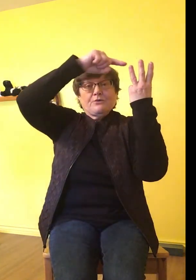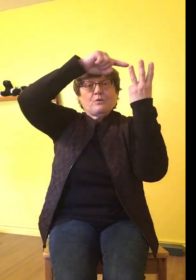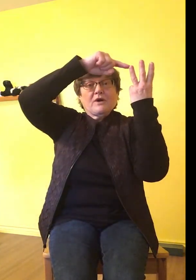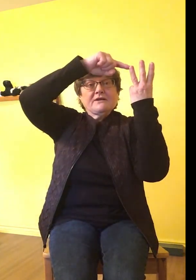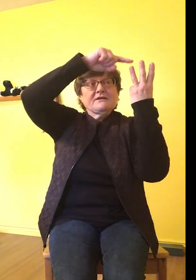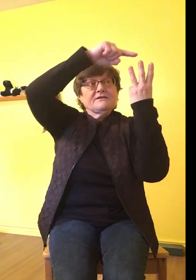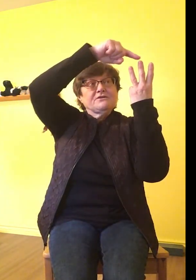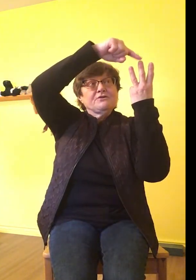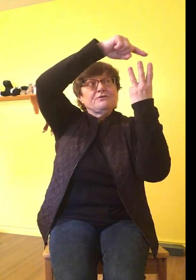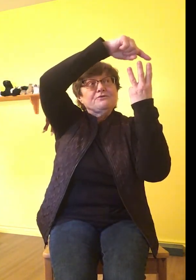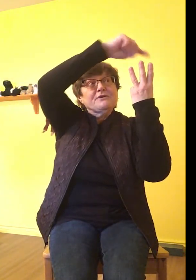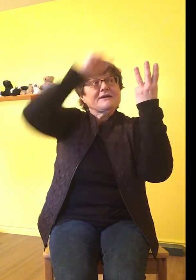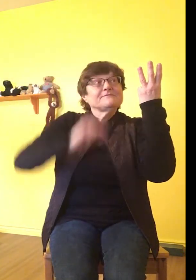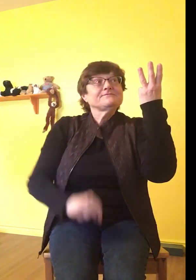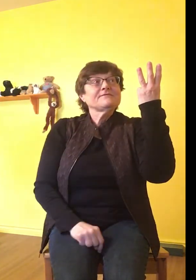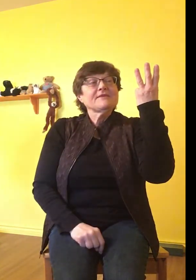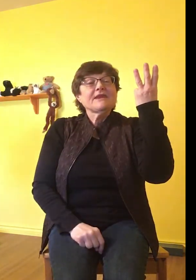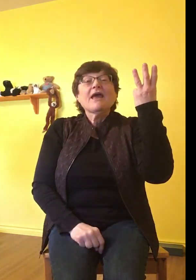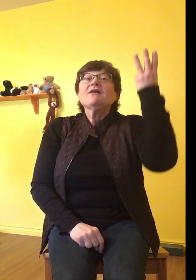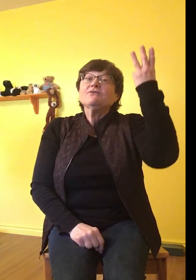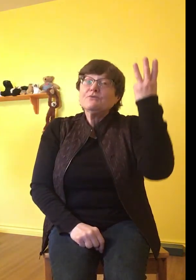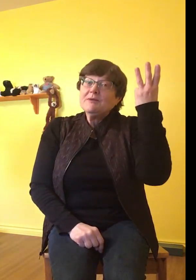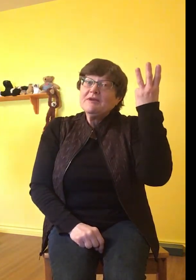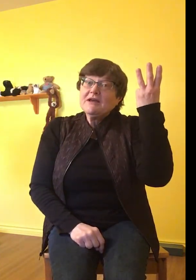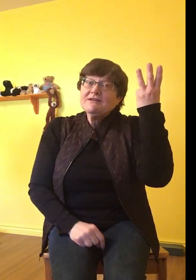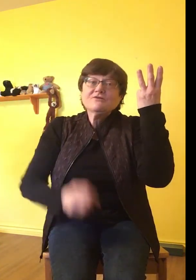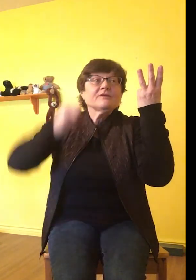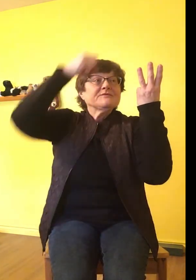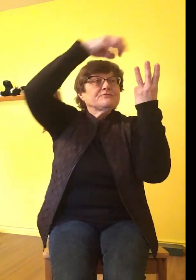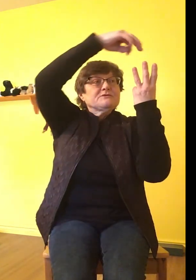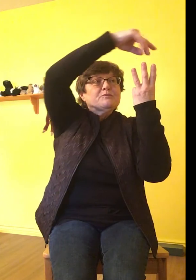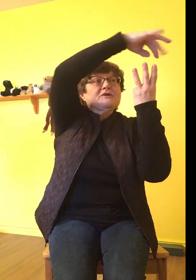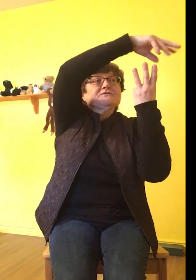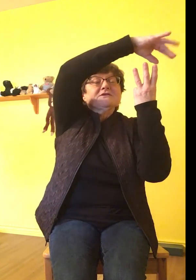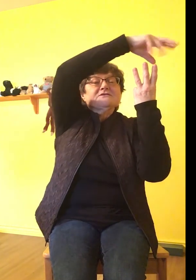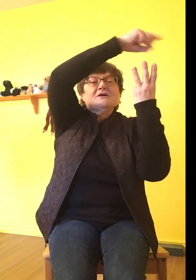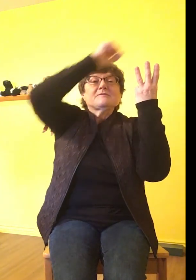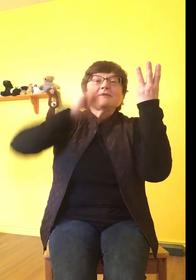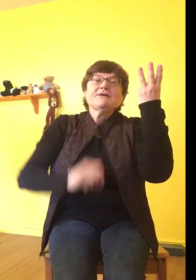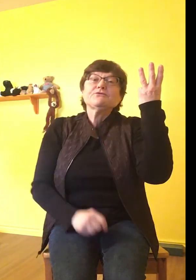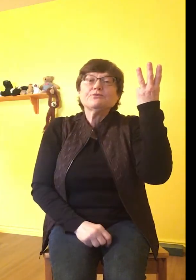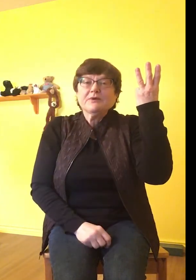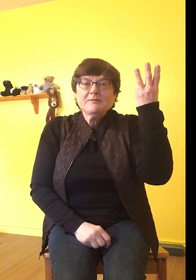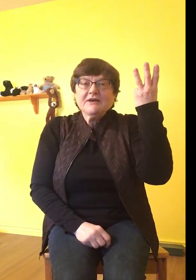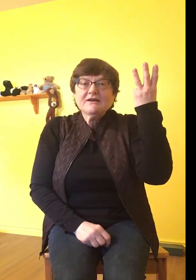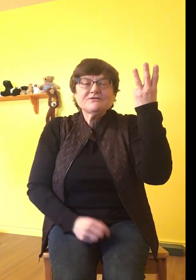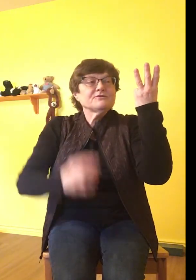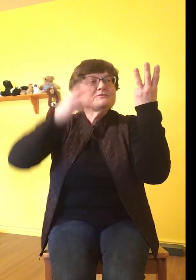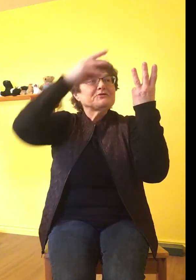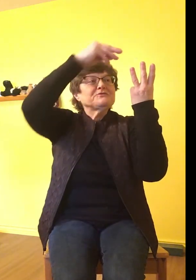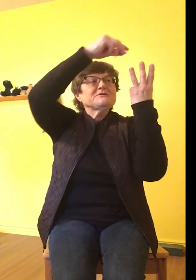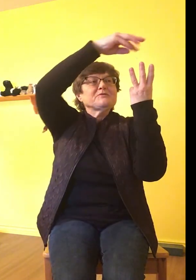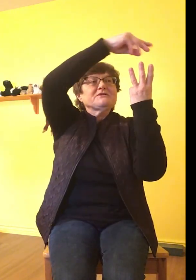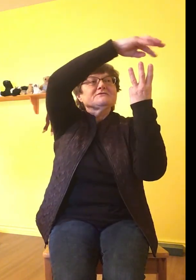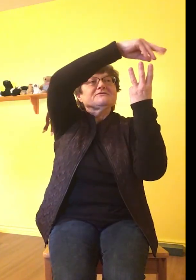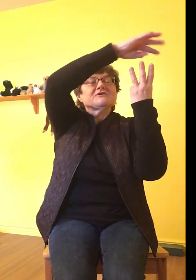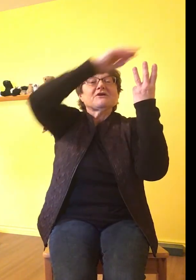One, two, three. Three big ice creams with sprinkles on top. Three big ice creams with sprinkles on top.